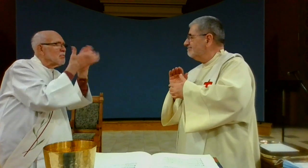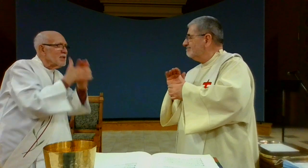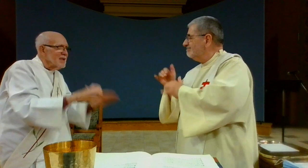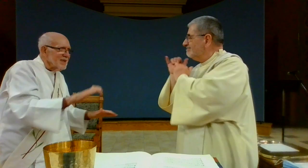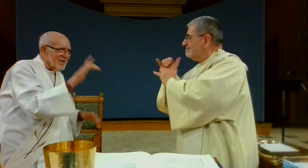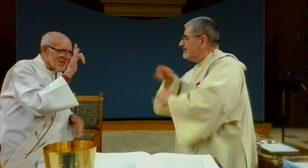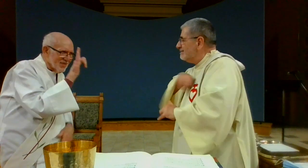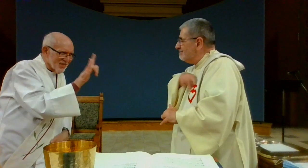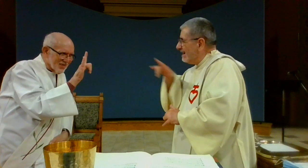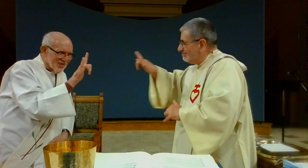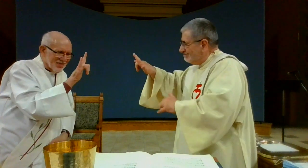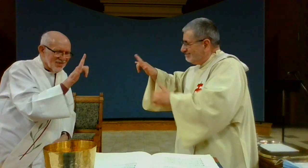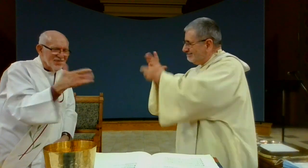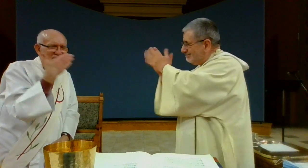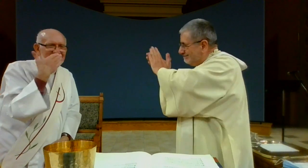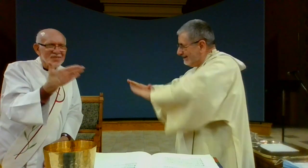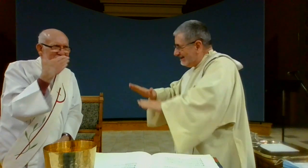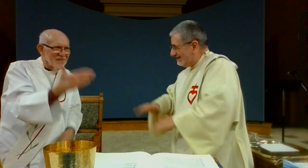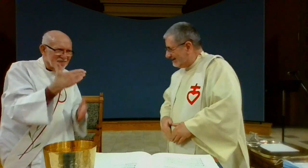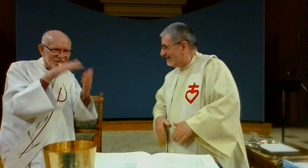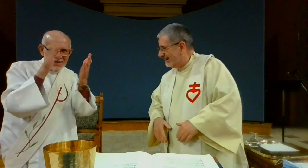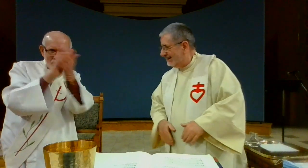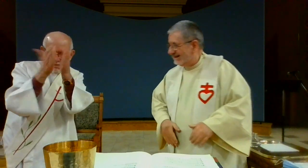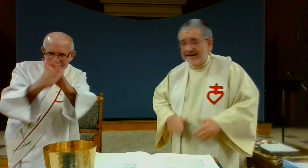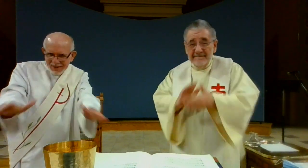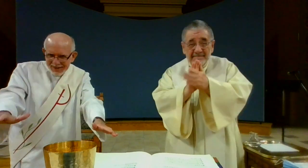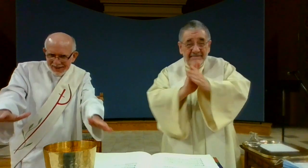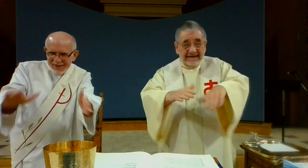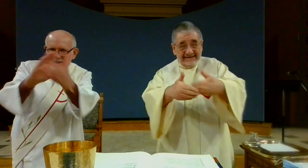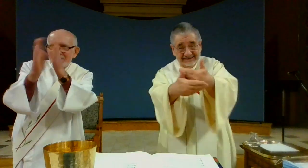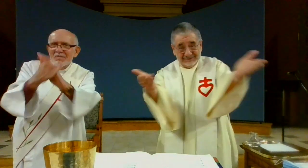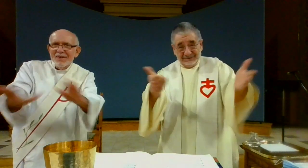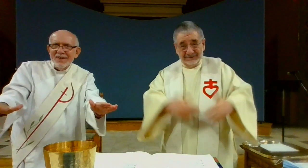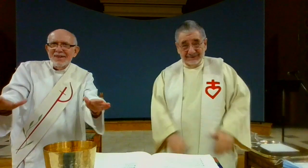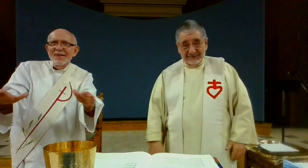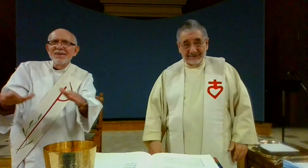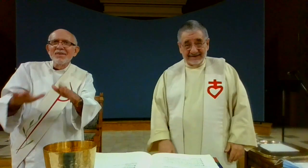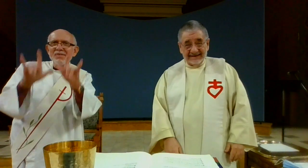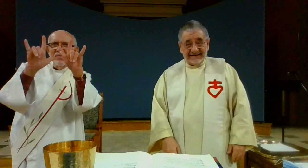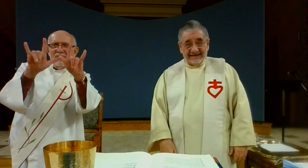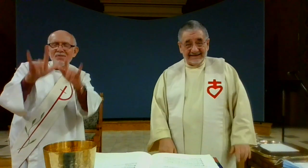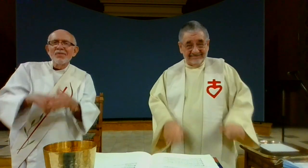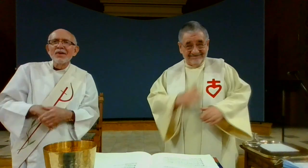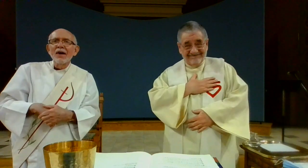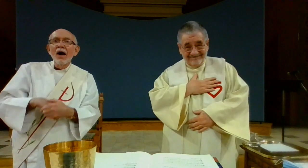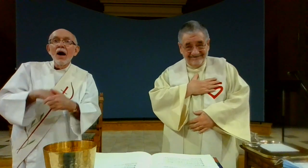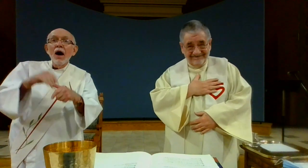ray peace be with you i love you same to you pat peace to all of you we love you all